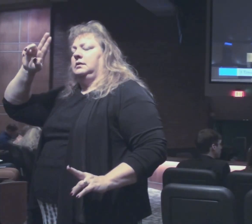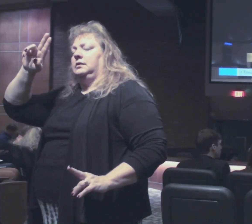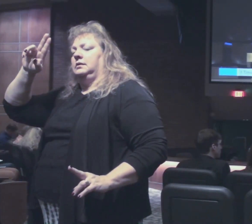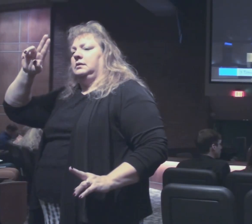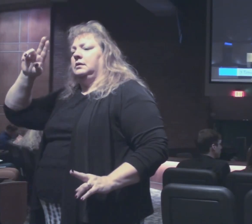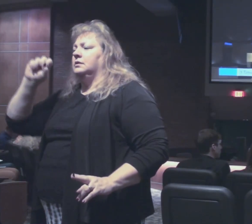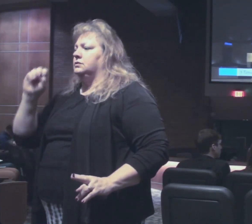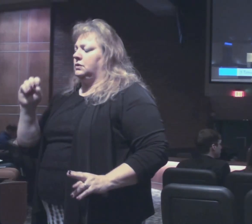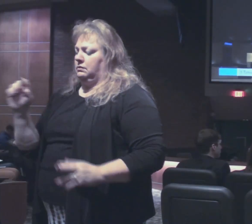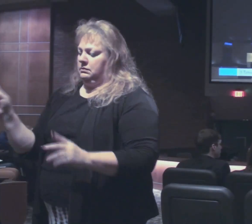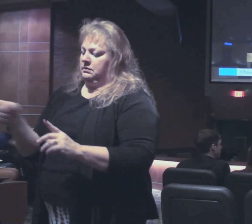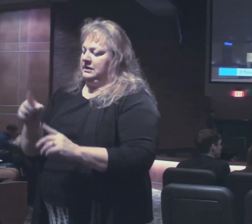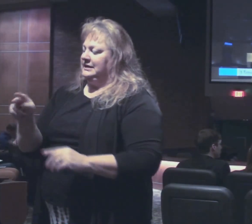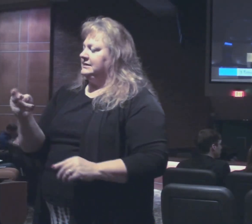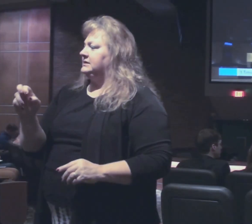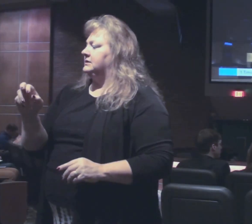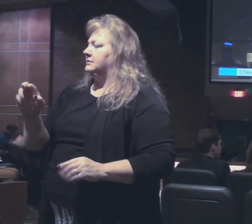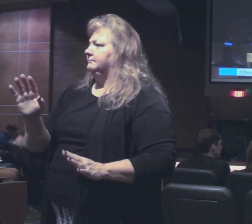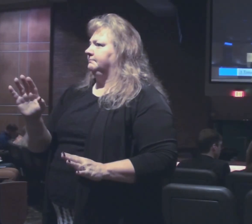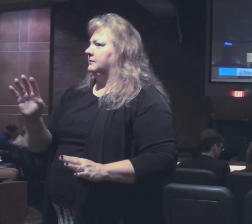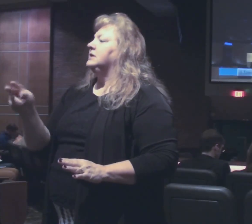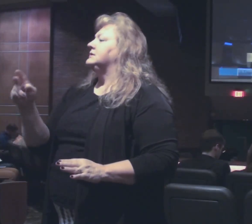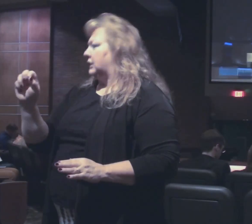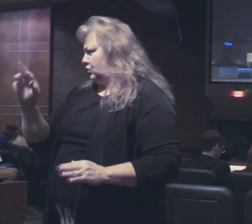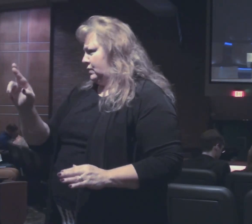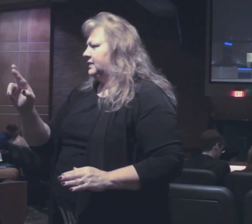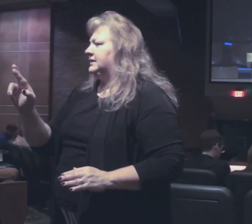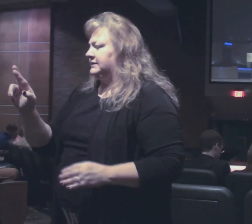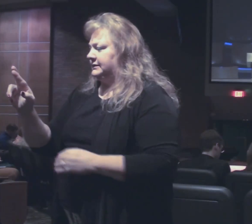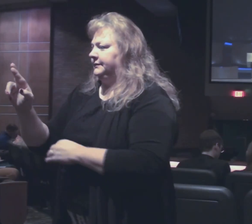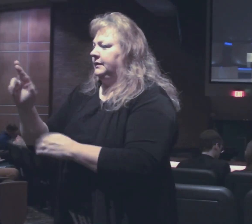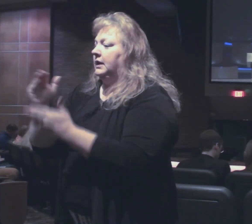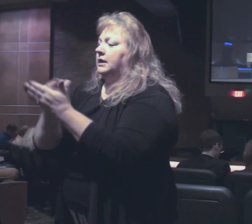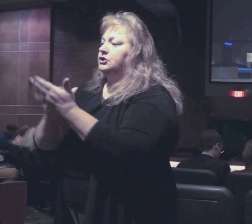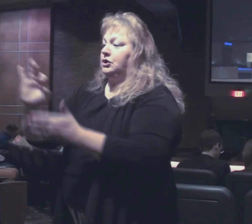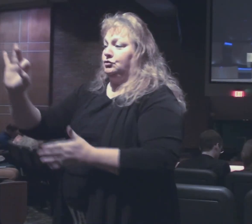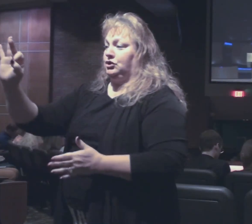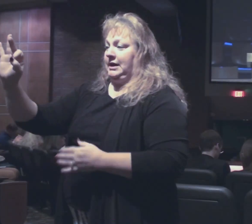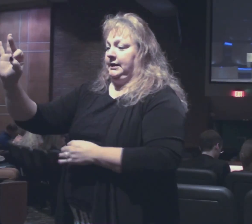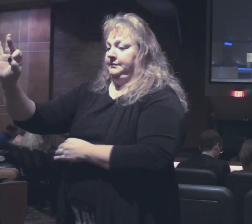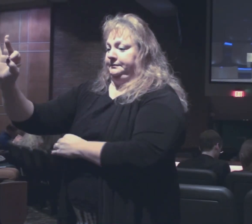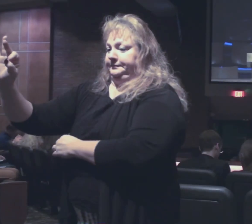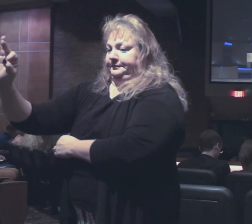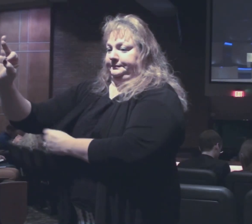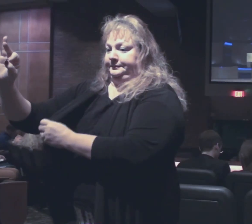So you come back to 2 Corinthians, chapter 9.